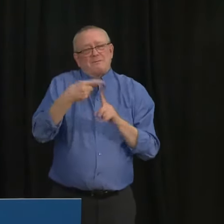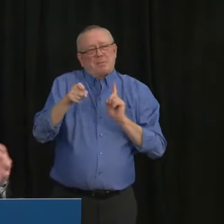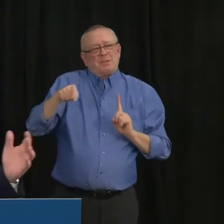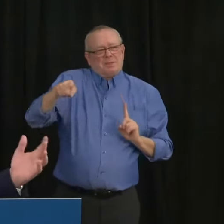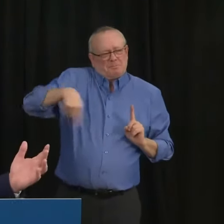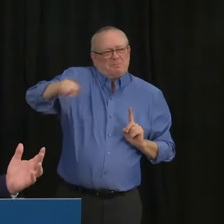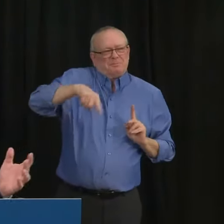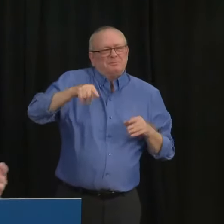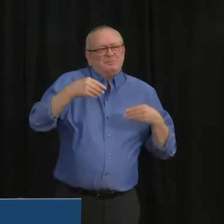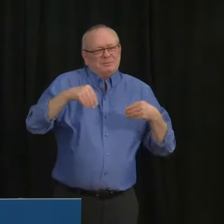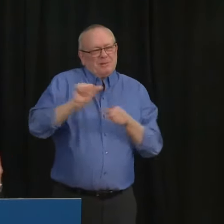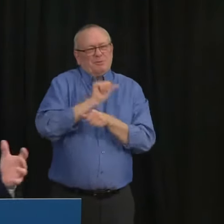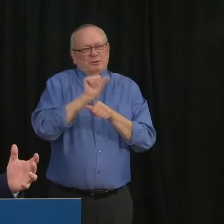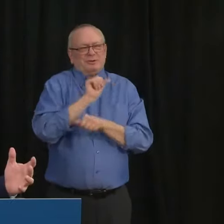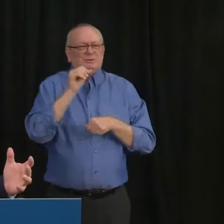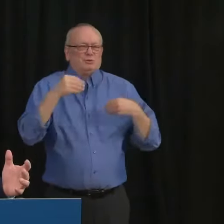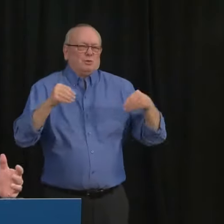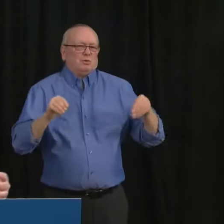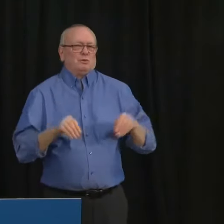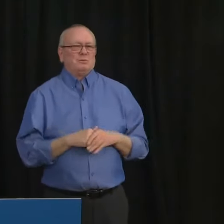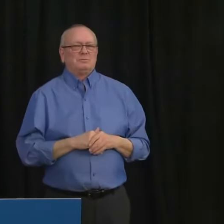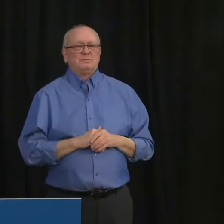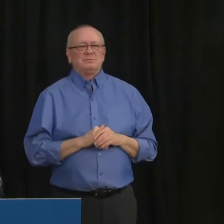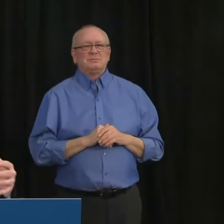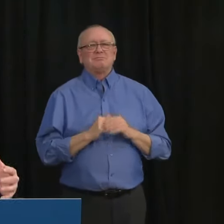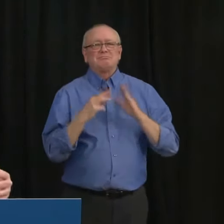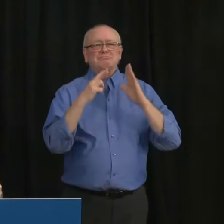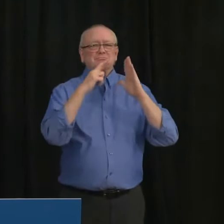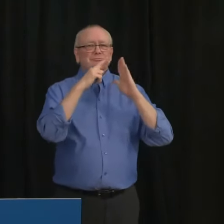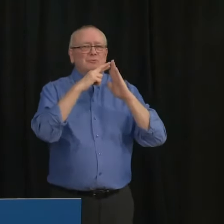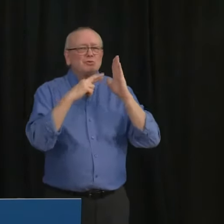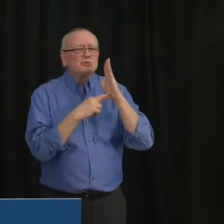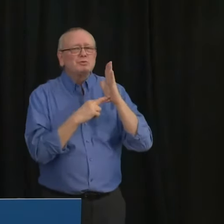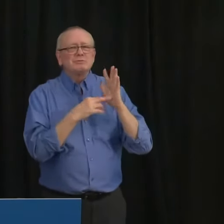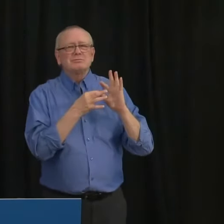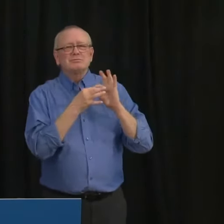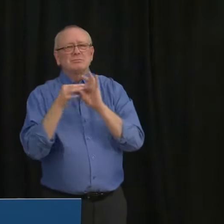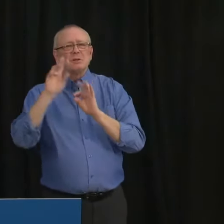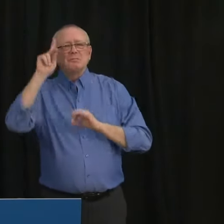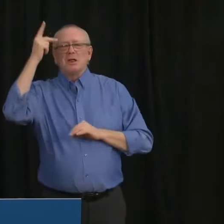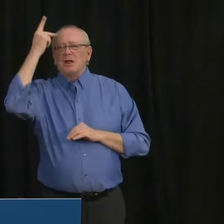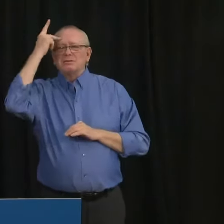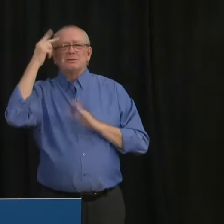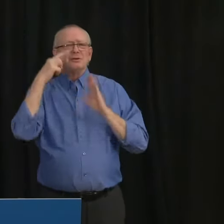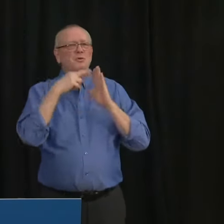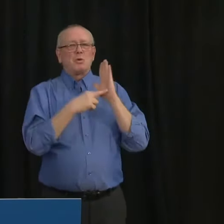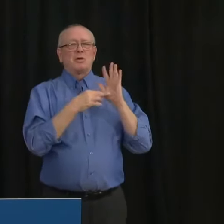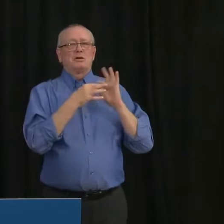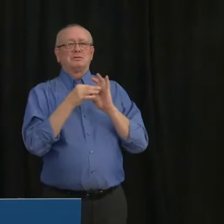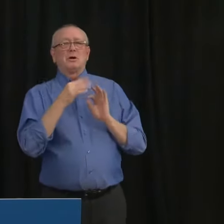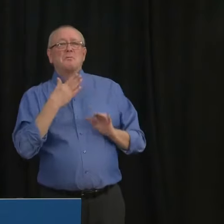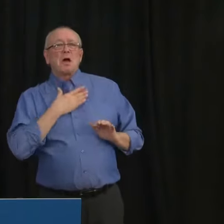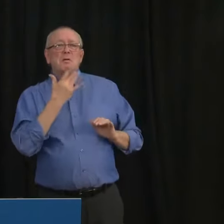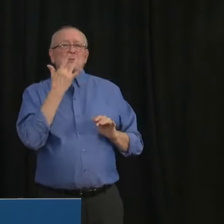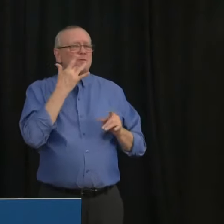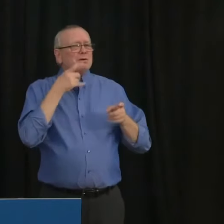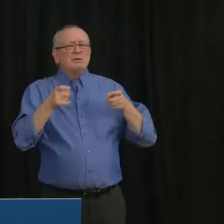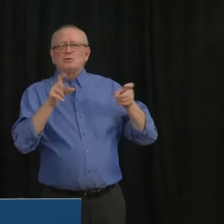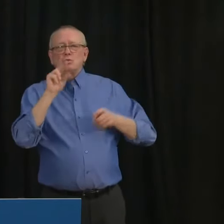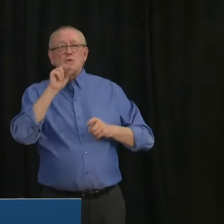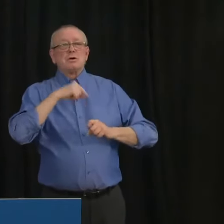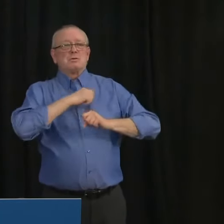our preferences, they're not about politics, they're not about abstractions. They are about protecting both people's lives and the